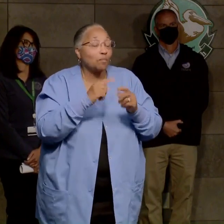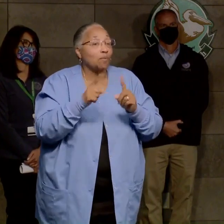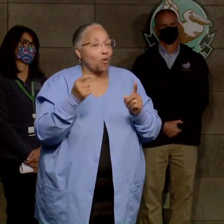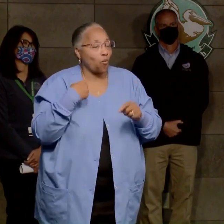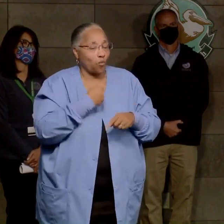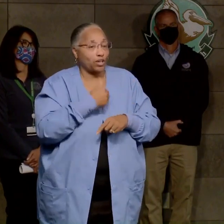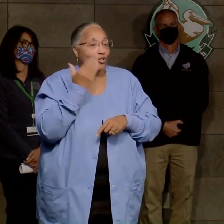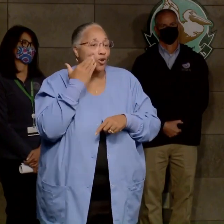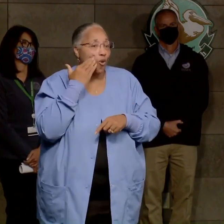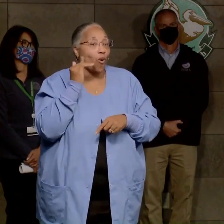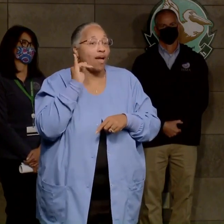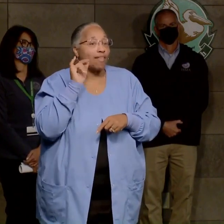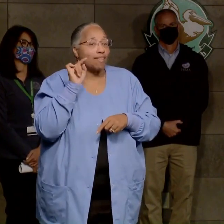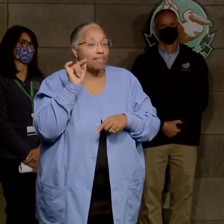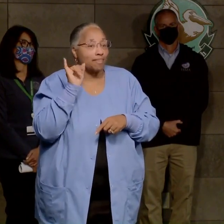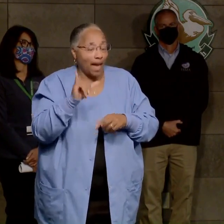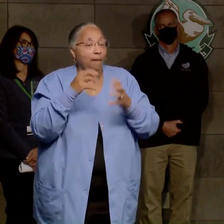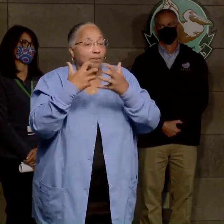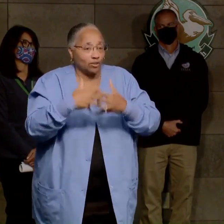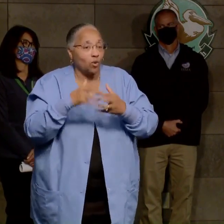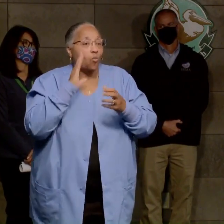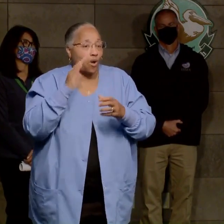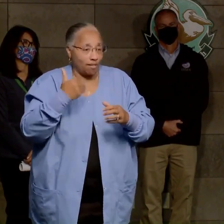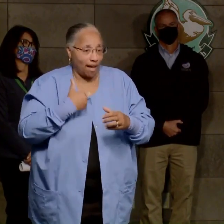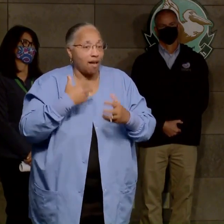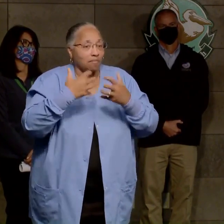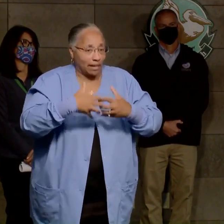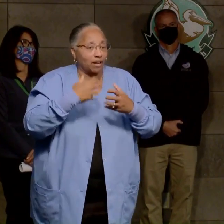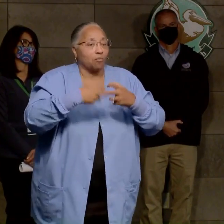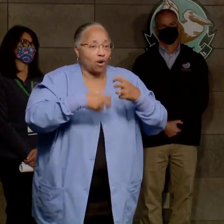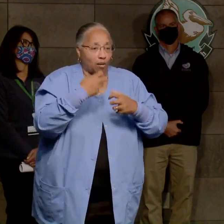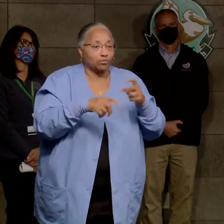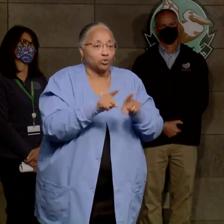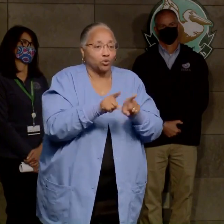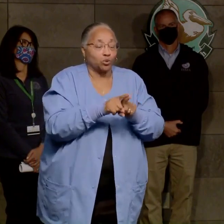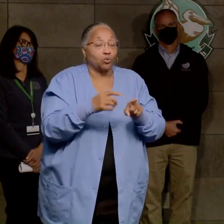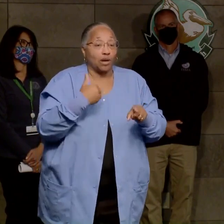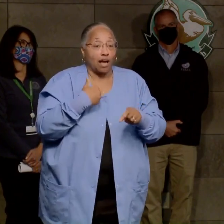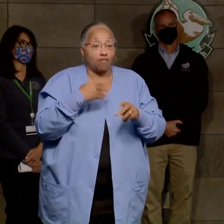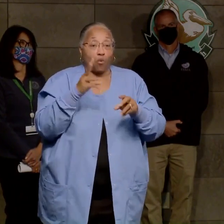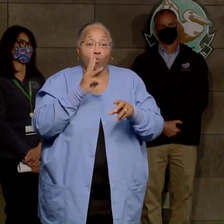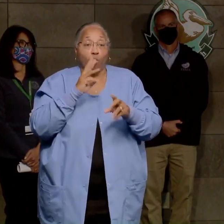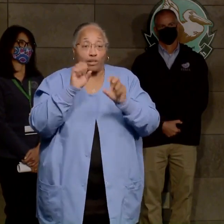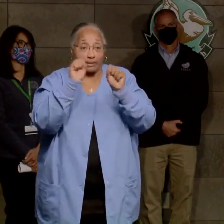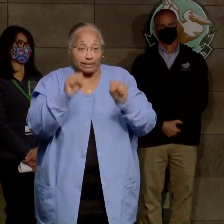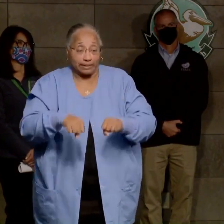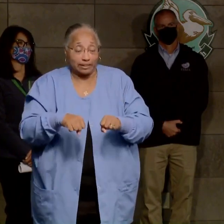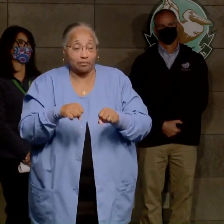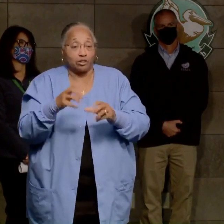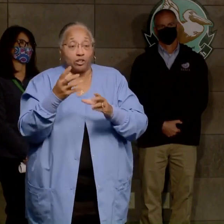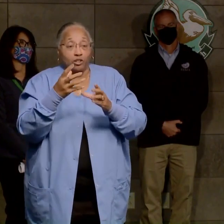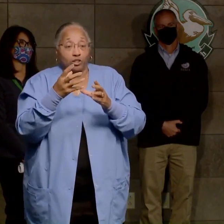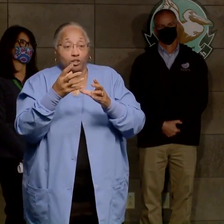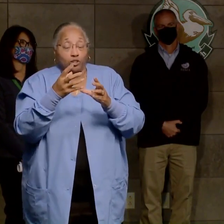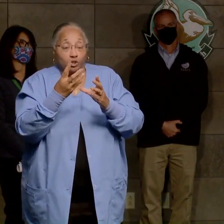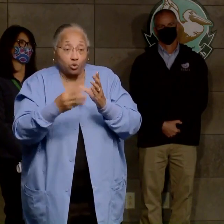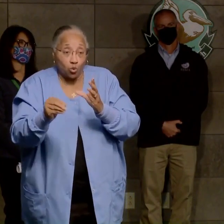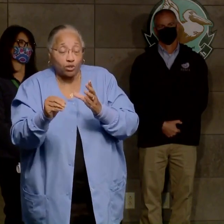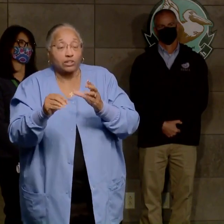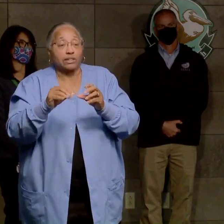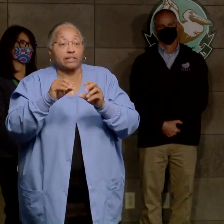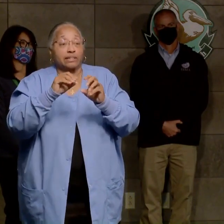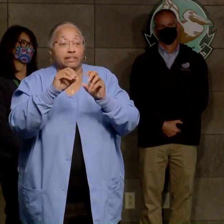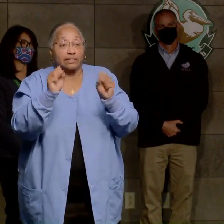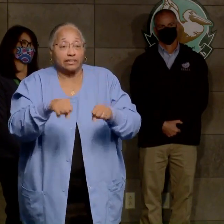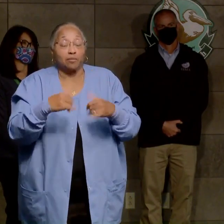have mechanical problems. We've got water systems out there. You've heard about sewer systems and lift stations, and now we have